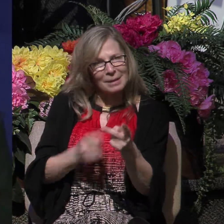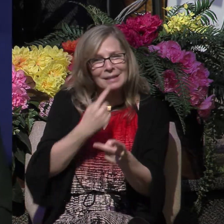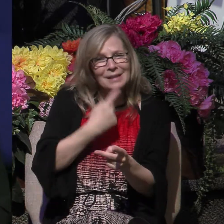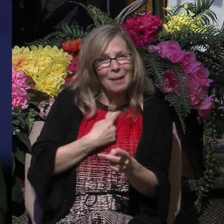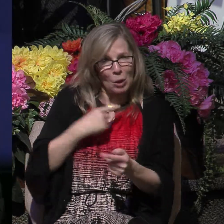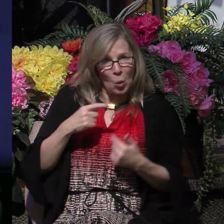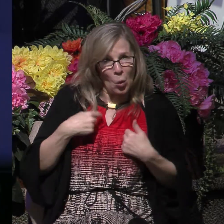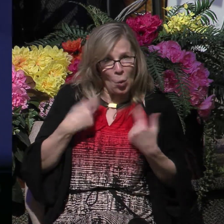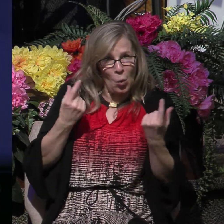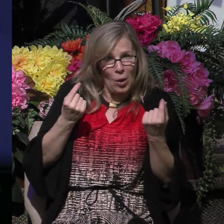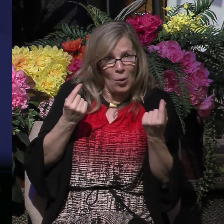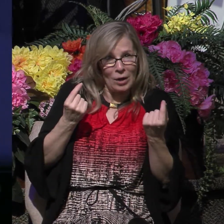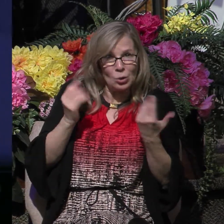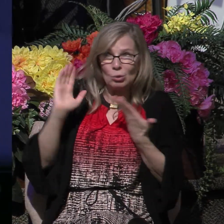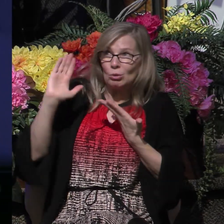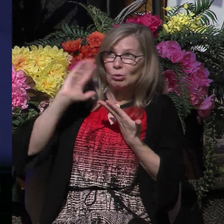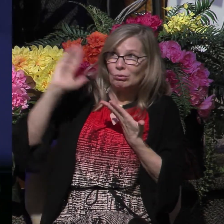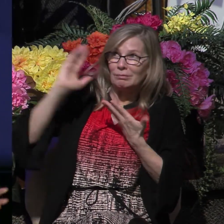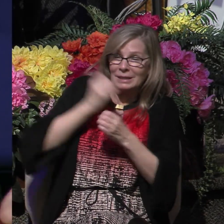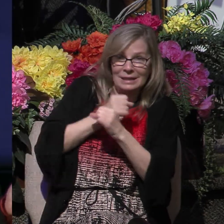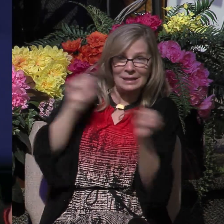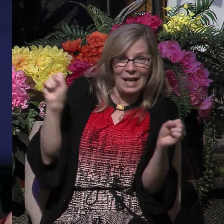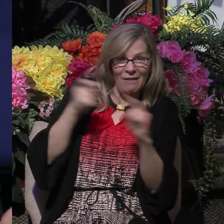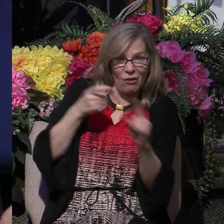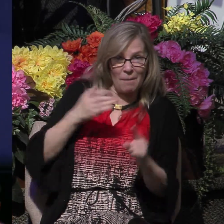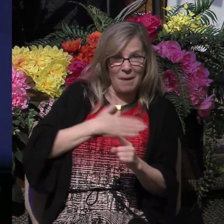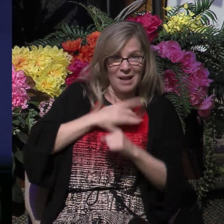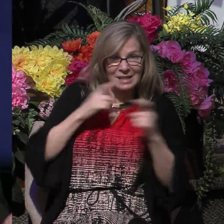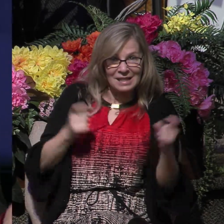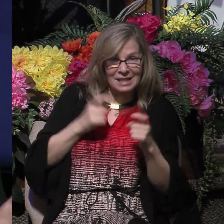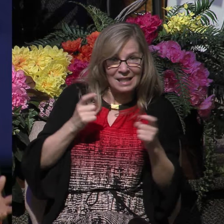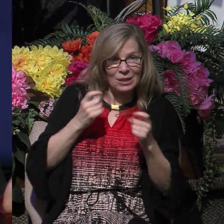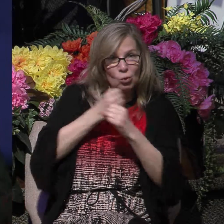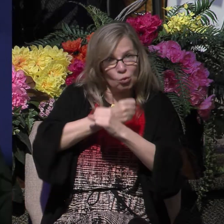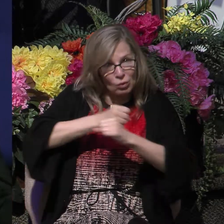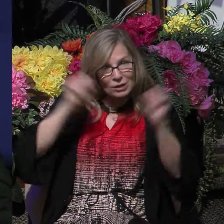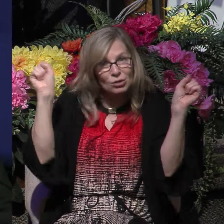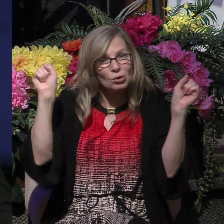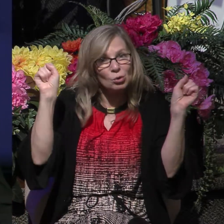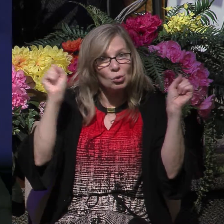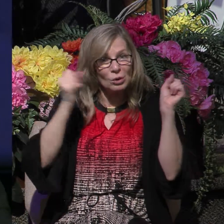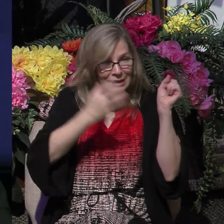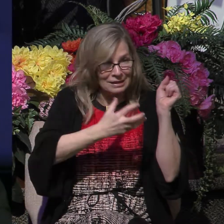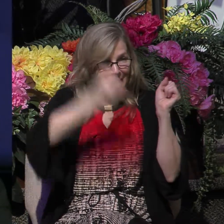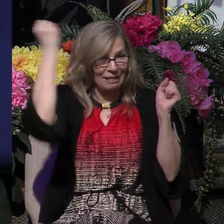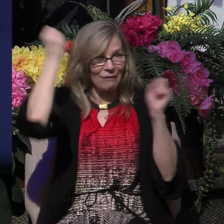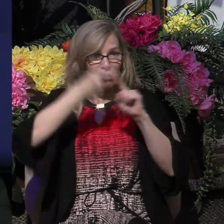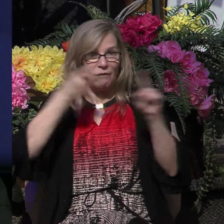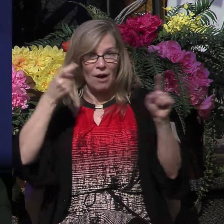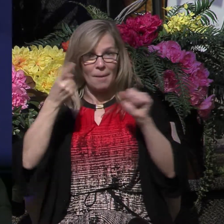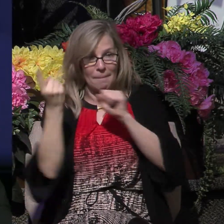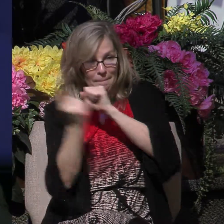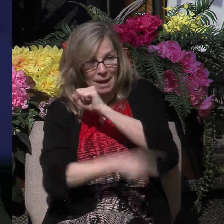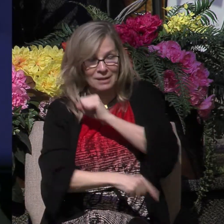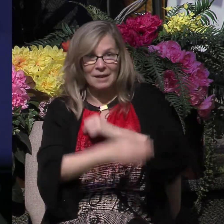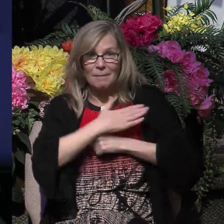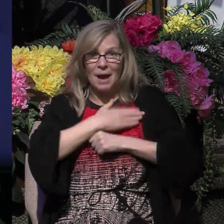need to do to be saved from my sins, to be rescued, to be delivered from the penalty of my sin and from the wrath of